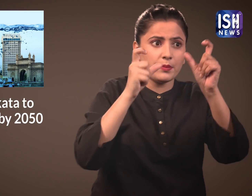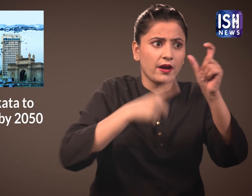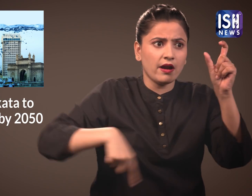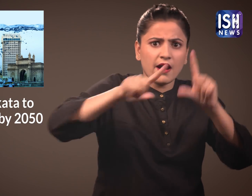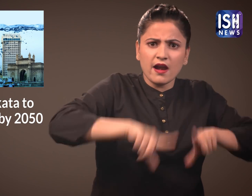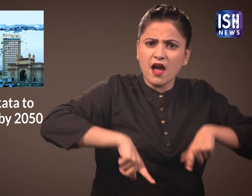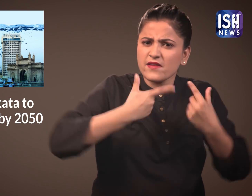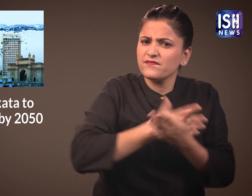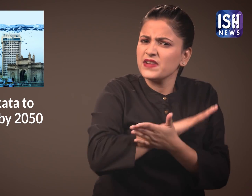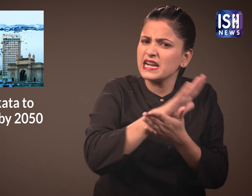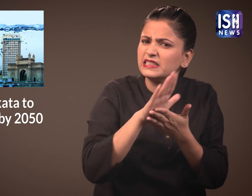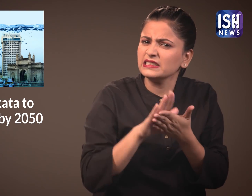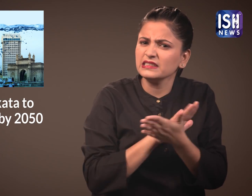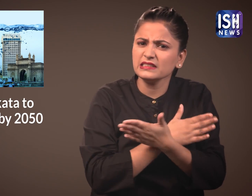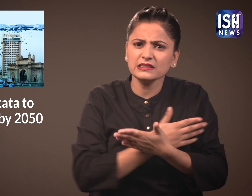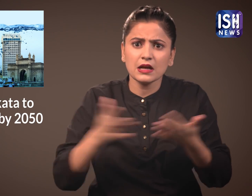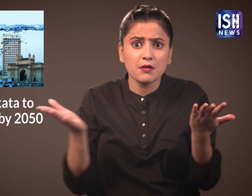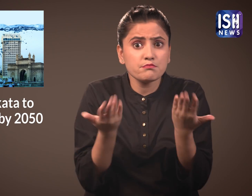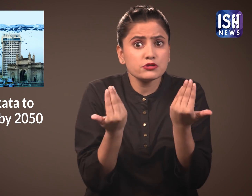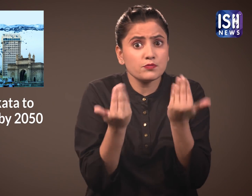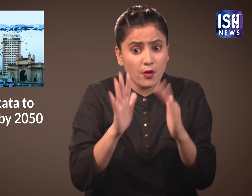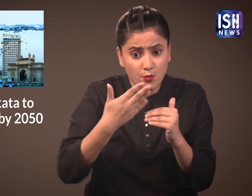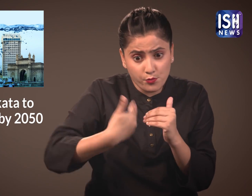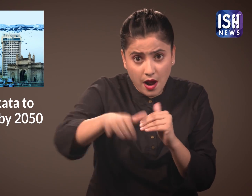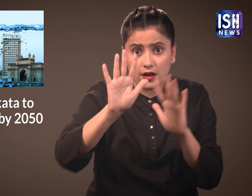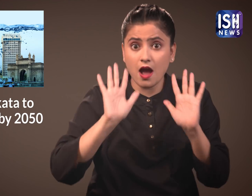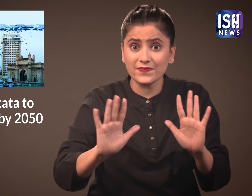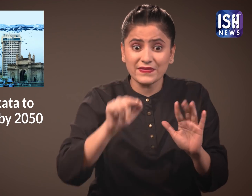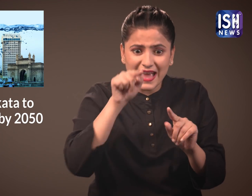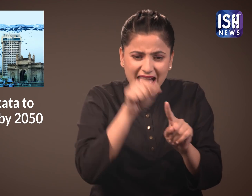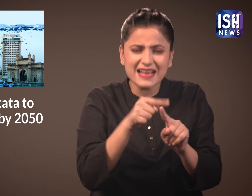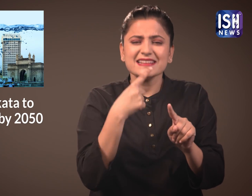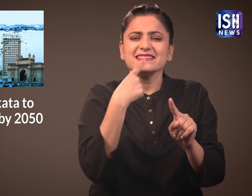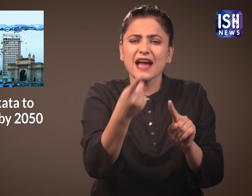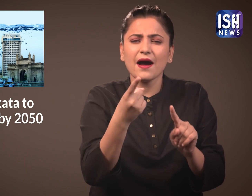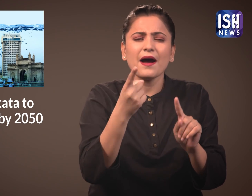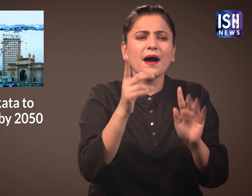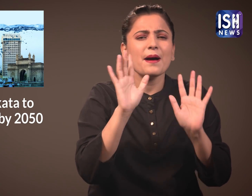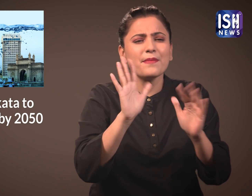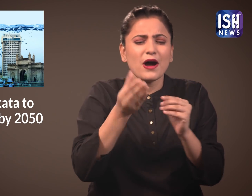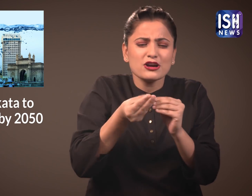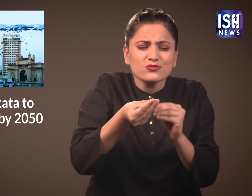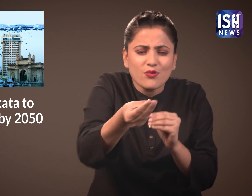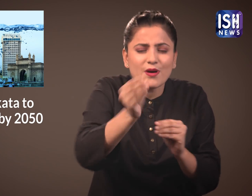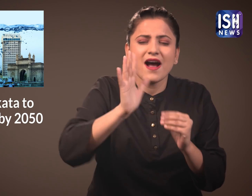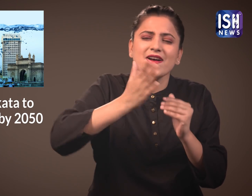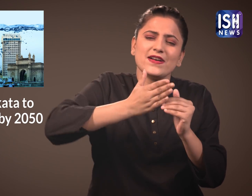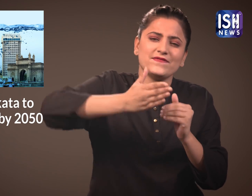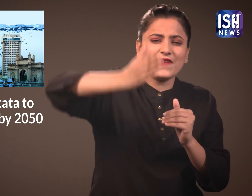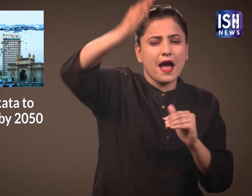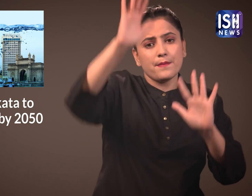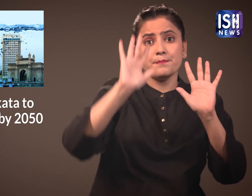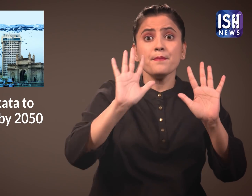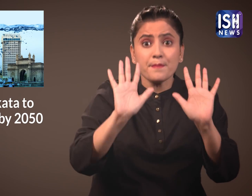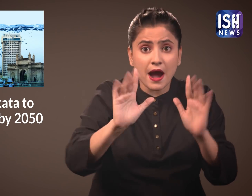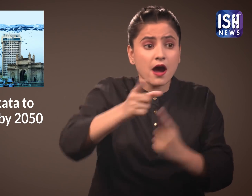People at the coast will be completely wiped out. People keep saying that it will not happen soon and there is still time.